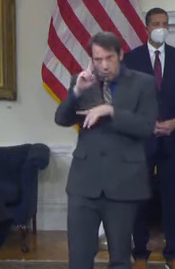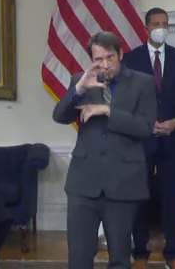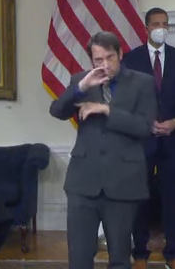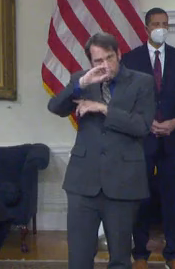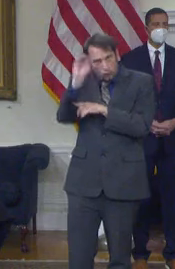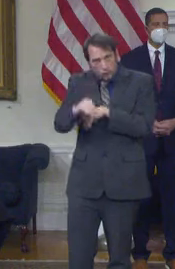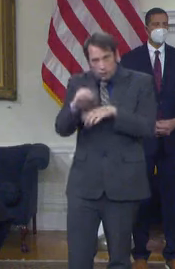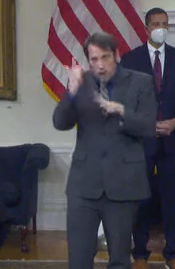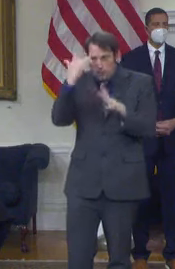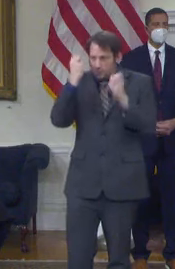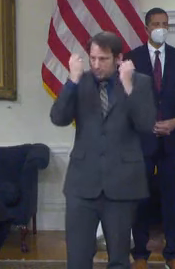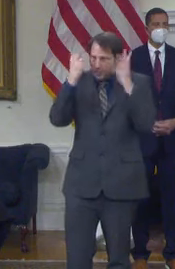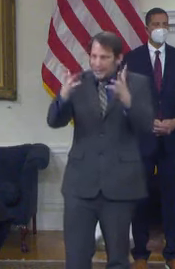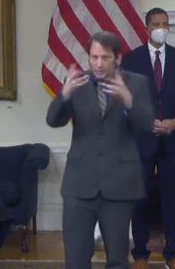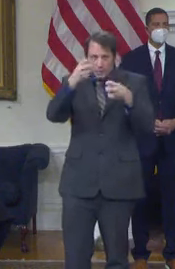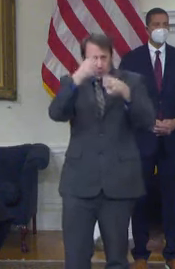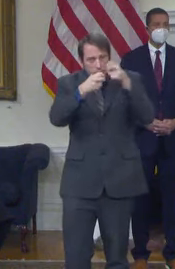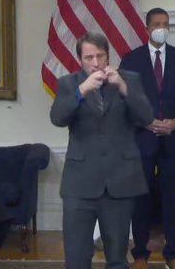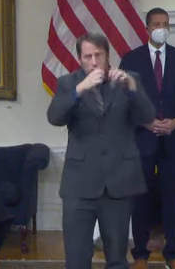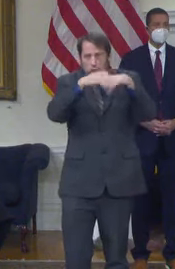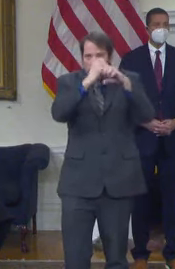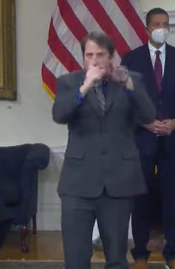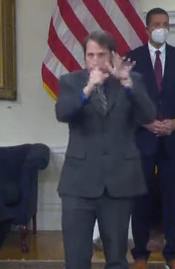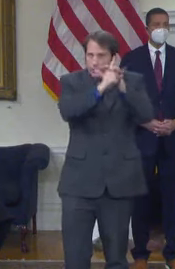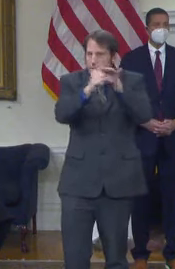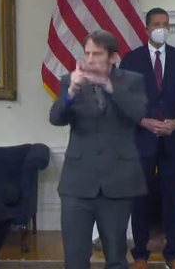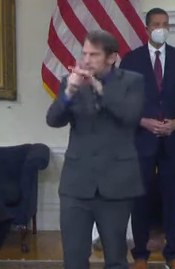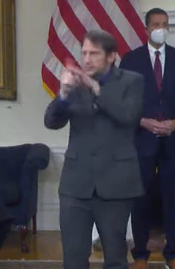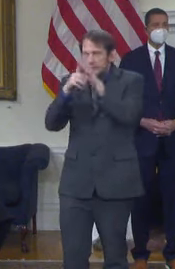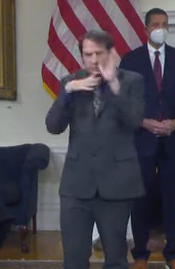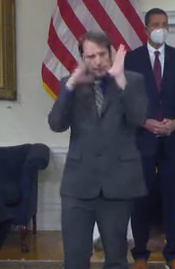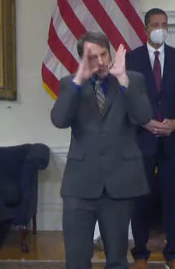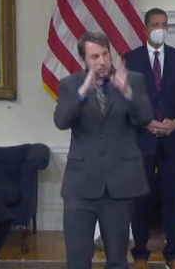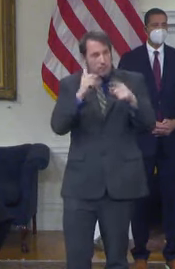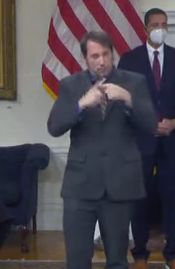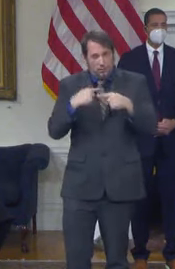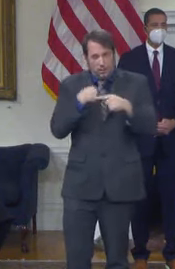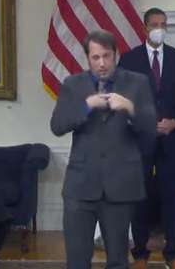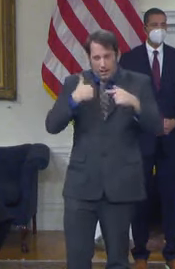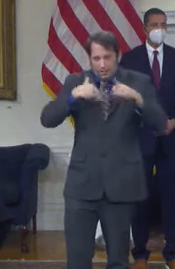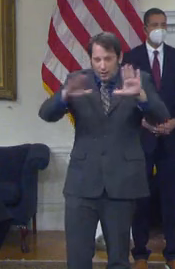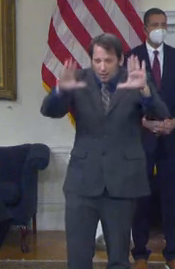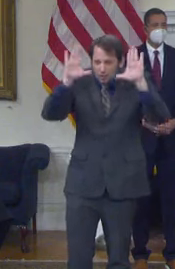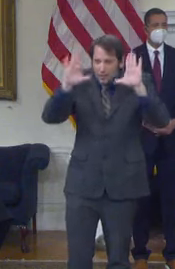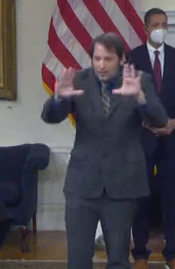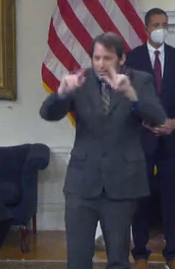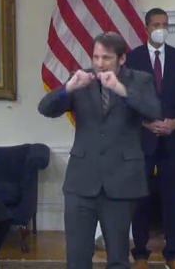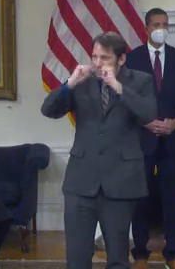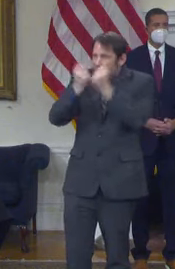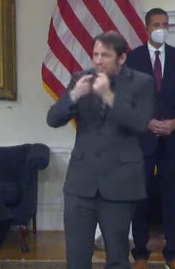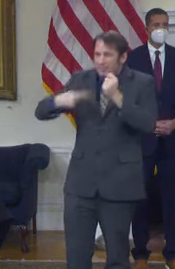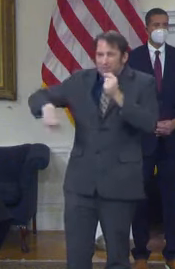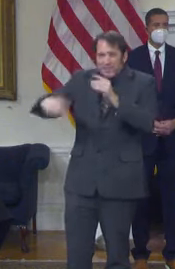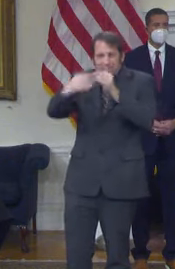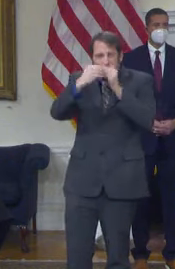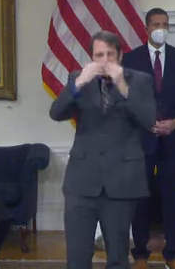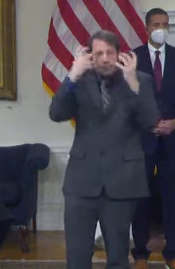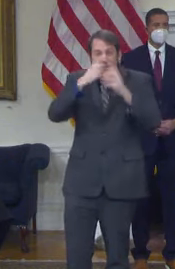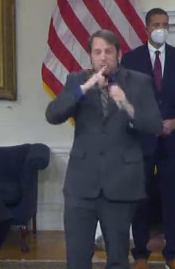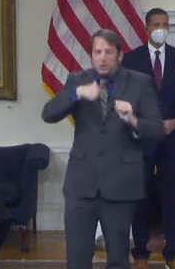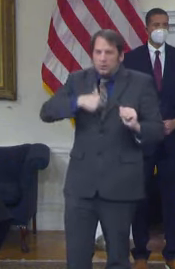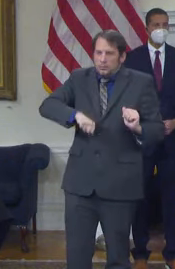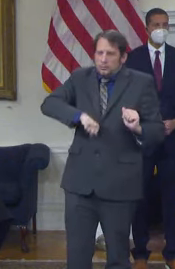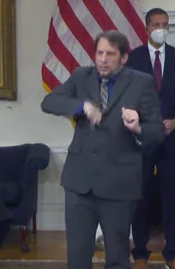we can. We have a terrific team of people working. I'm really proud of all the work they've been doing over the past seven years. And we hope to continue to run through the tape and